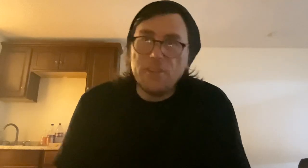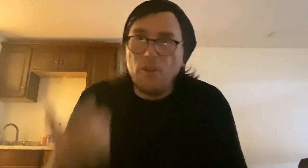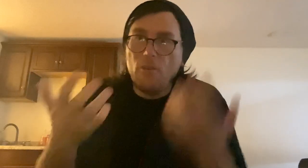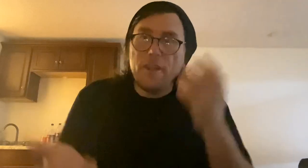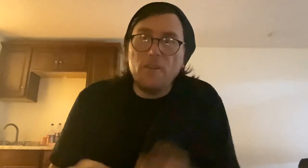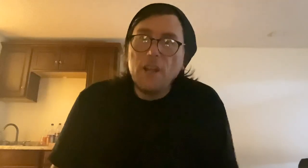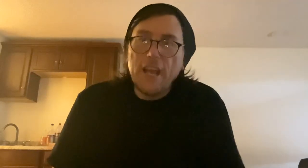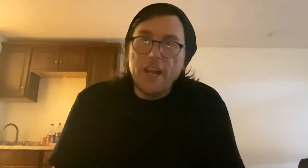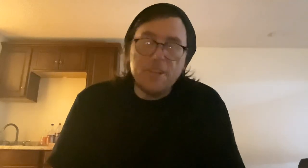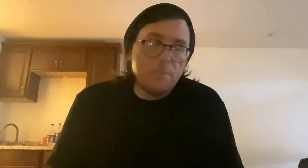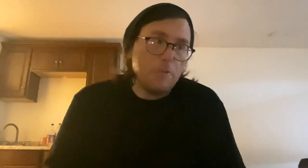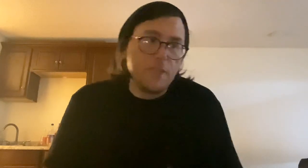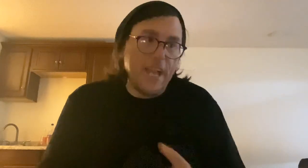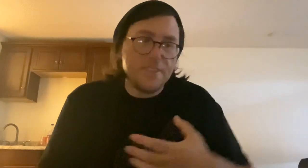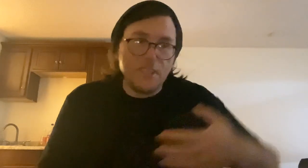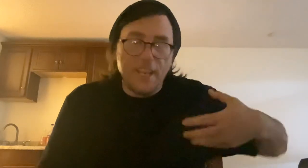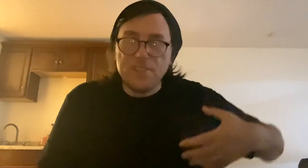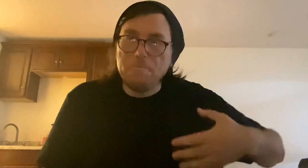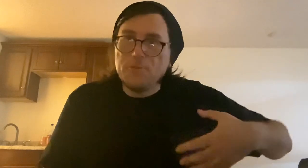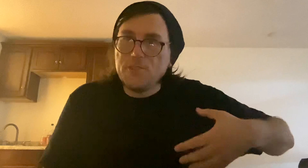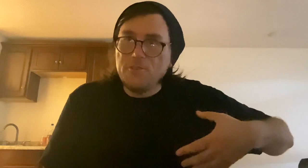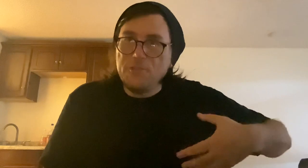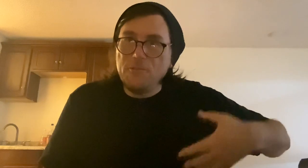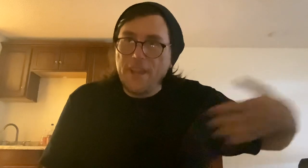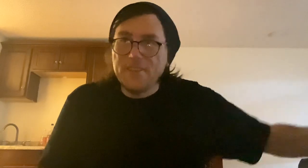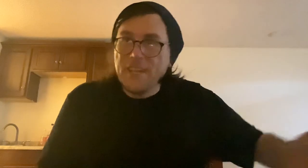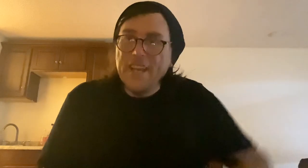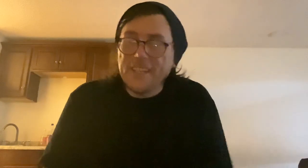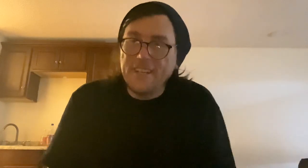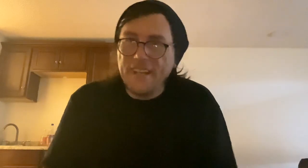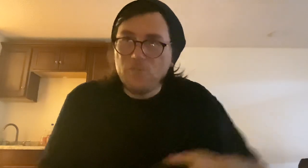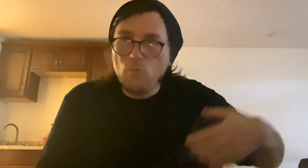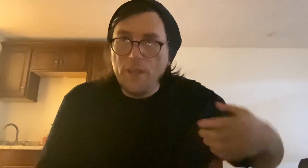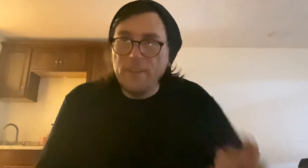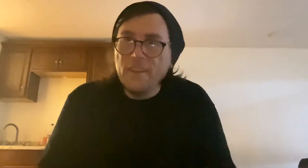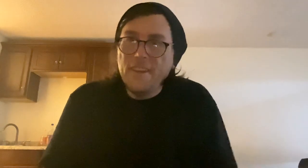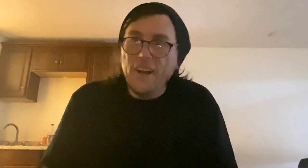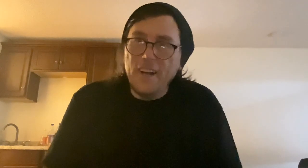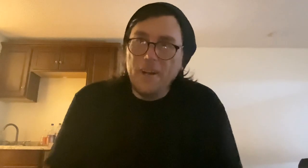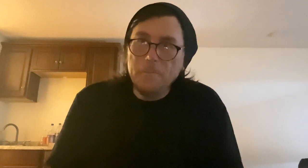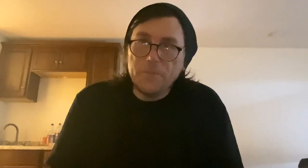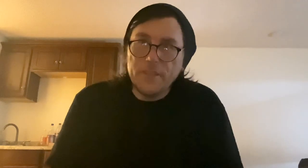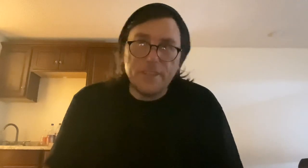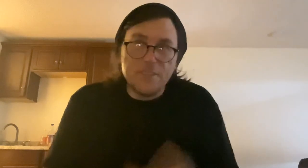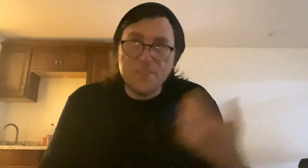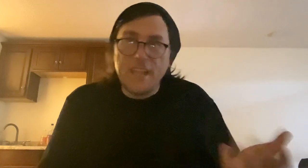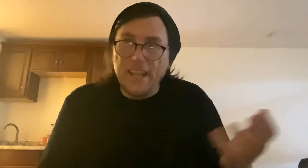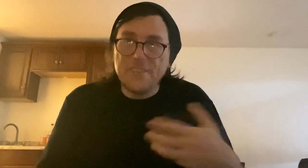and no, you know. And supposedly Etsy is supposed to do is connect with the state and